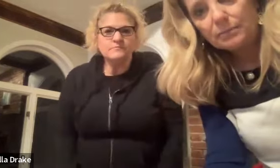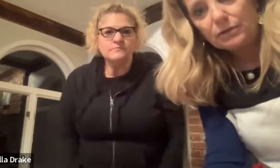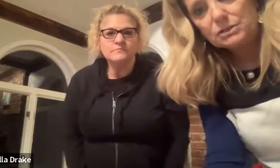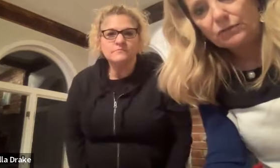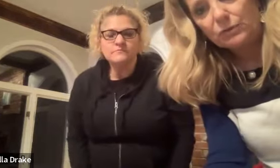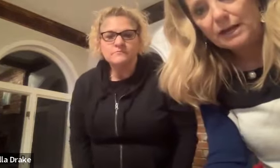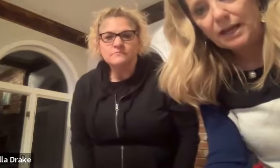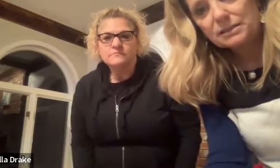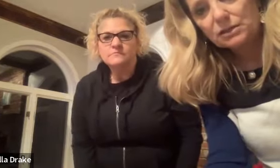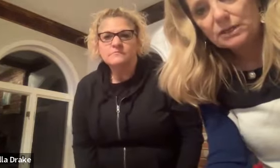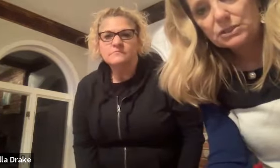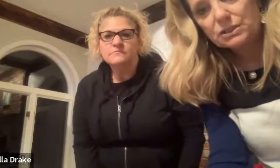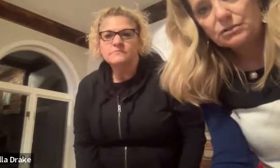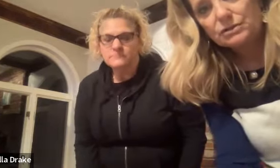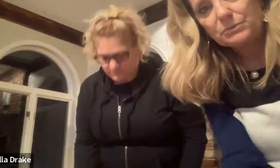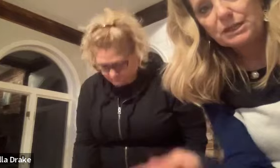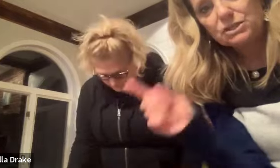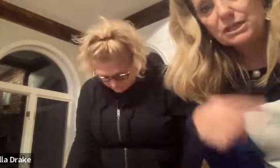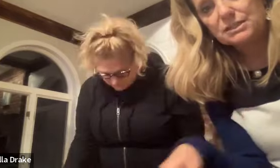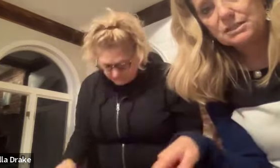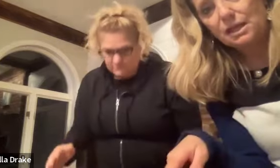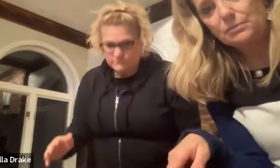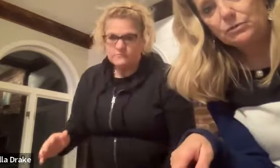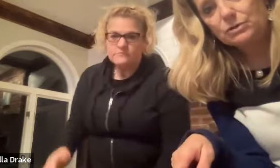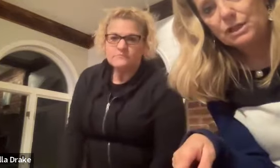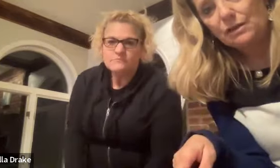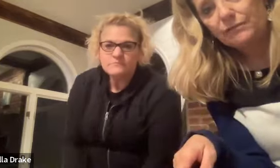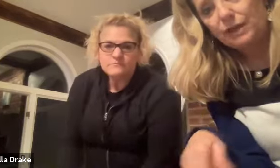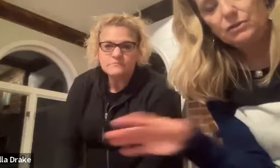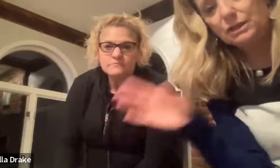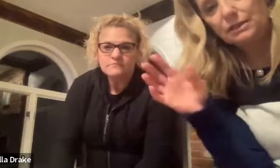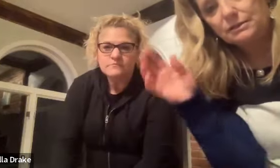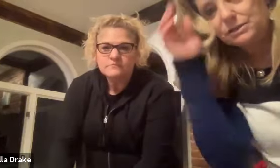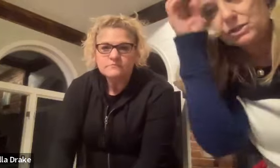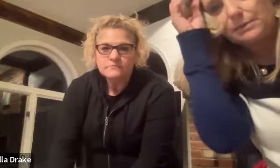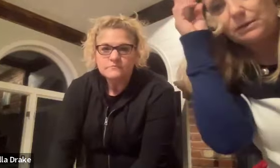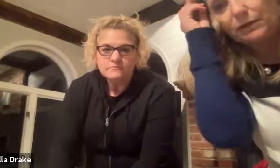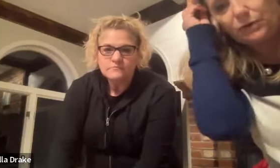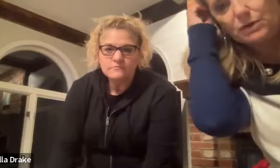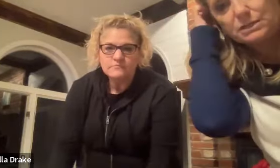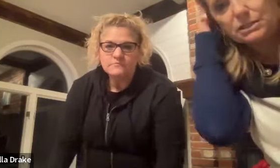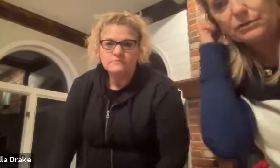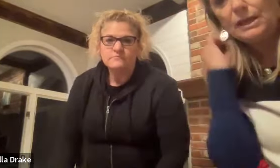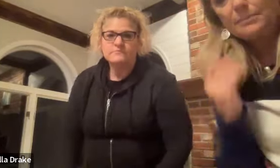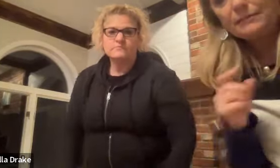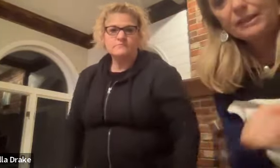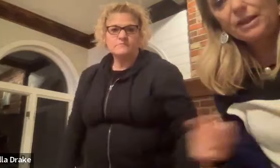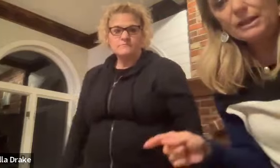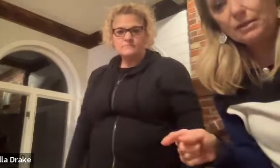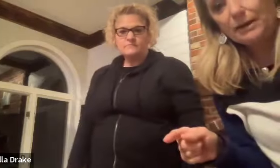muted so if you want to ask a question or something just unmute yourself and you can chime in whenever you want to but if i log in on